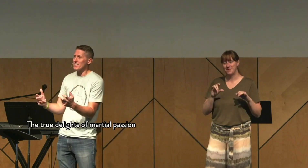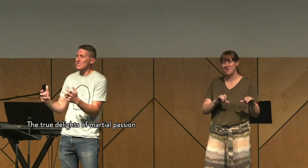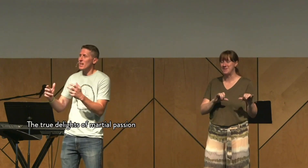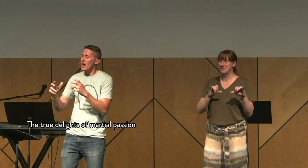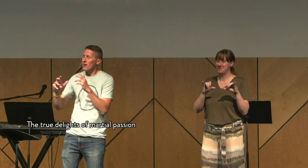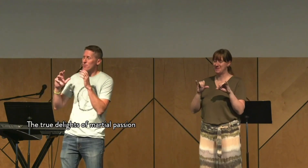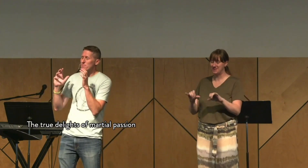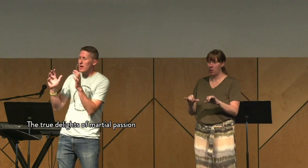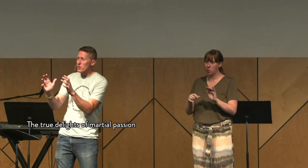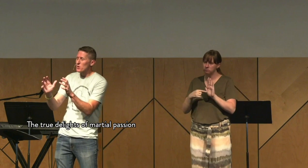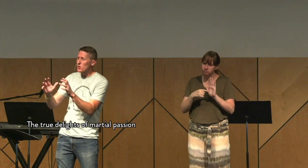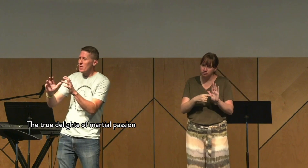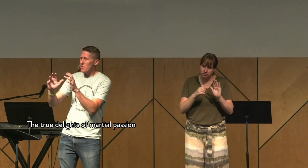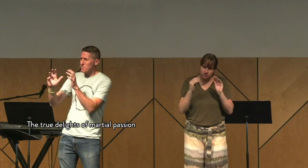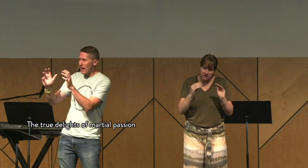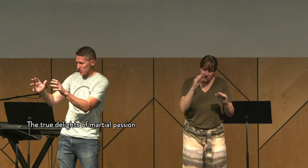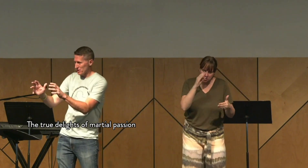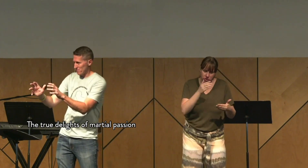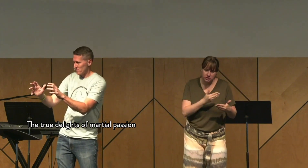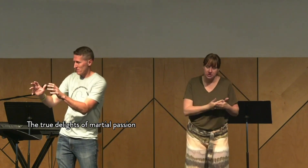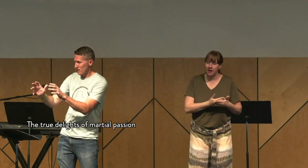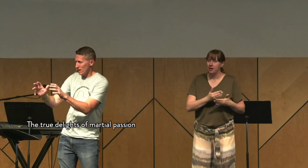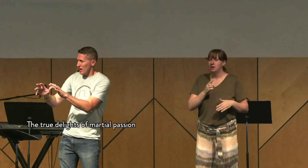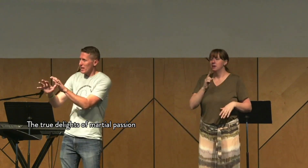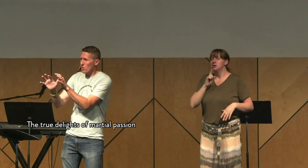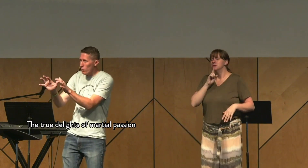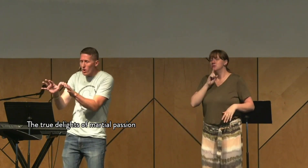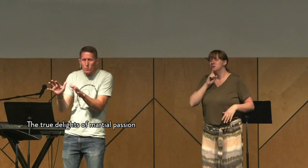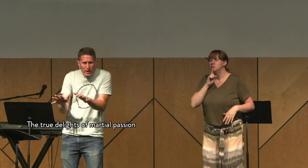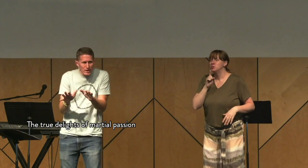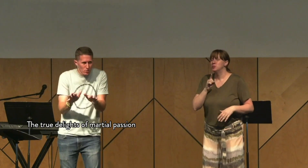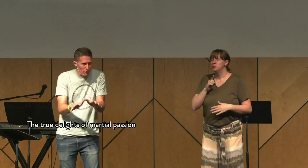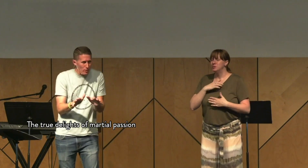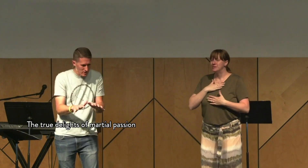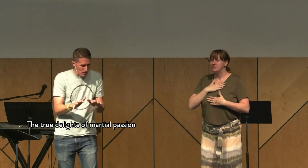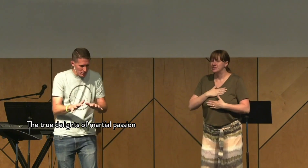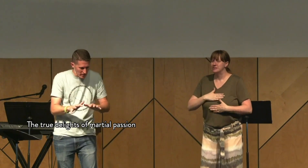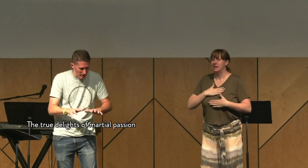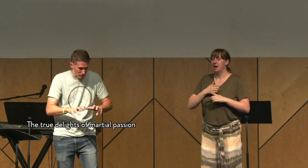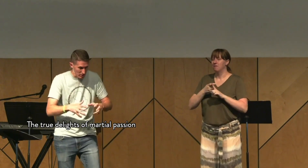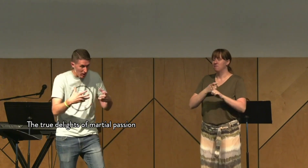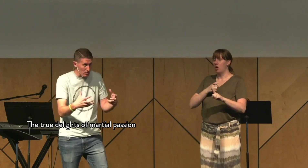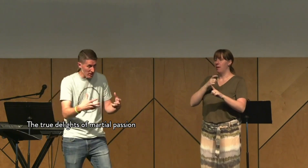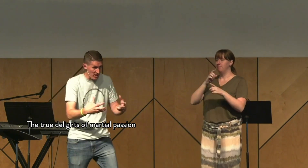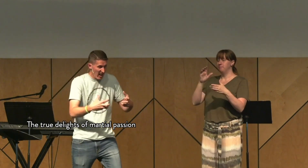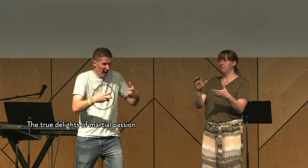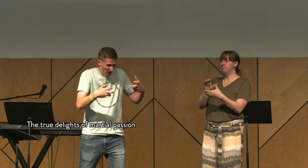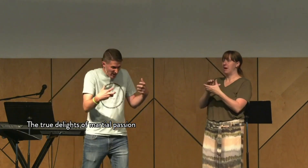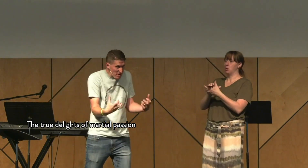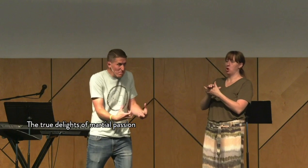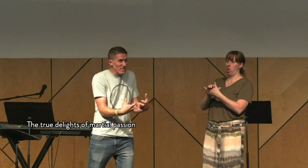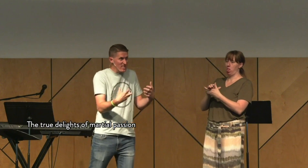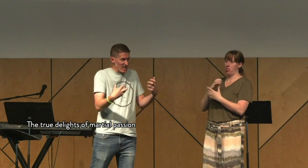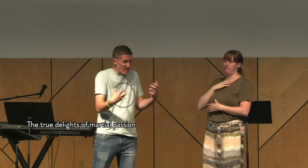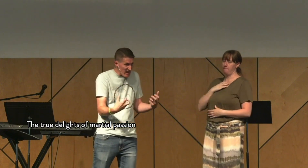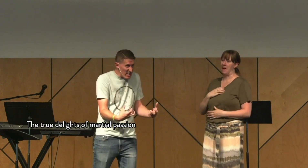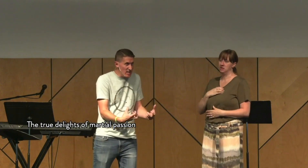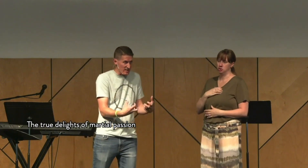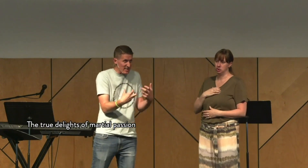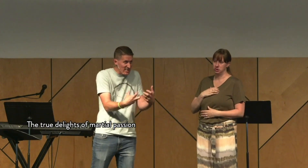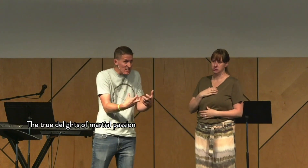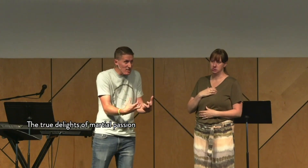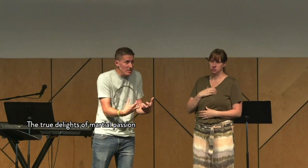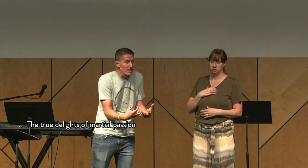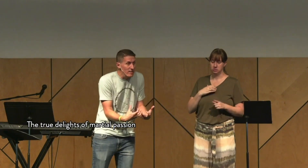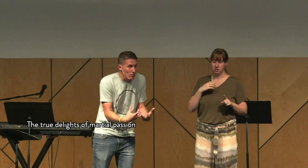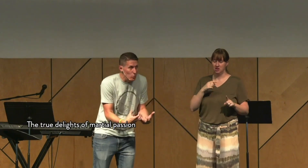delights of marital passion. Like one way to avoid sexual sin is just to understand how empty it